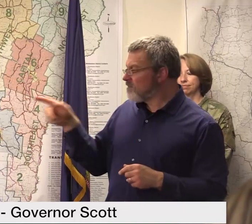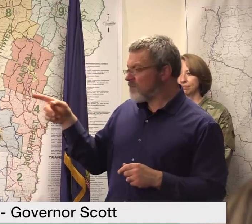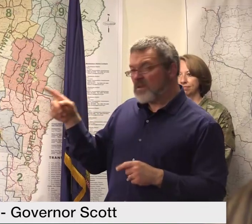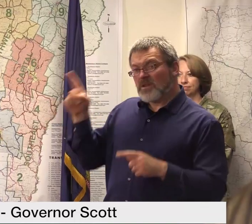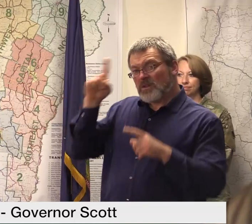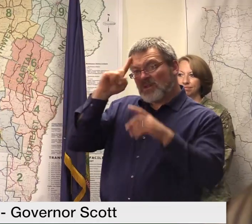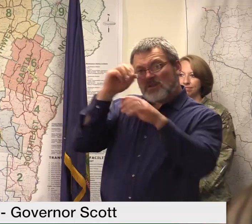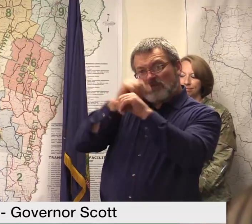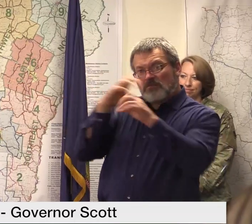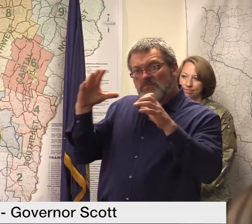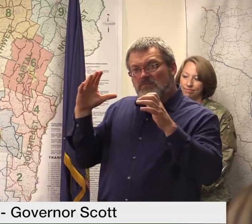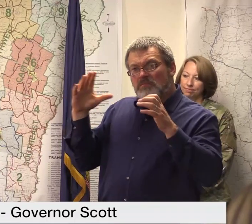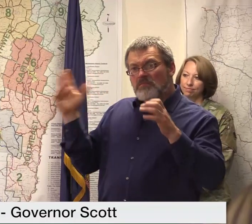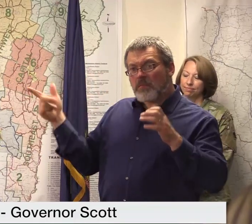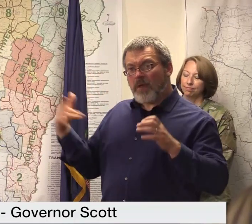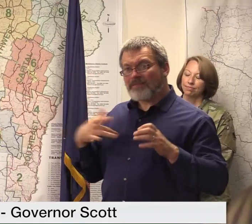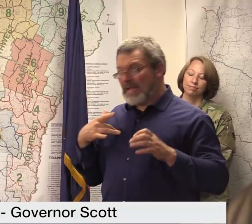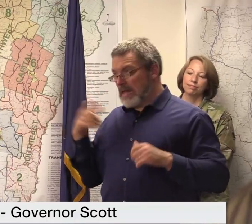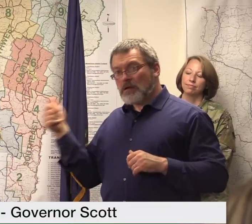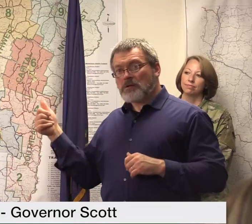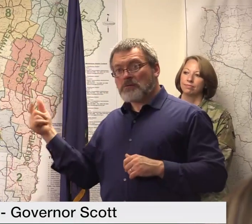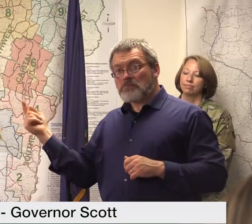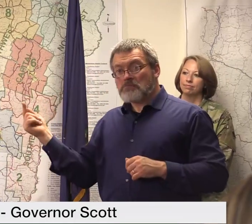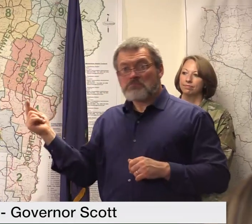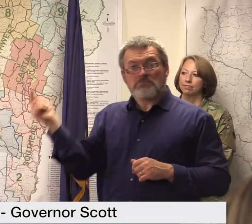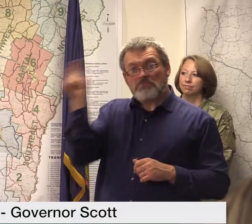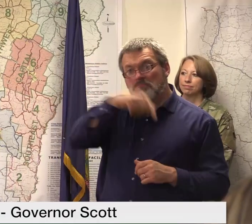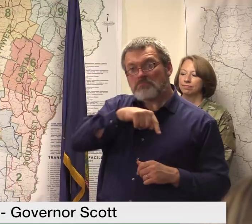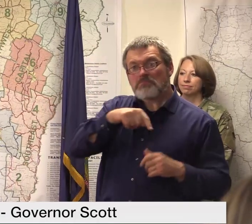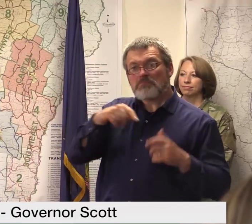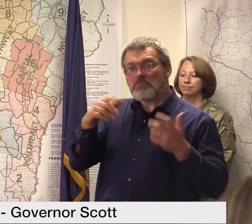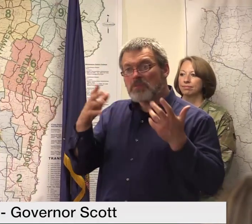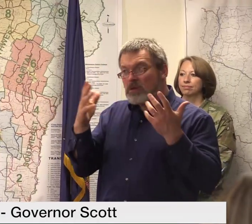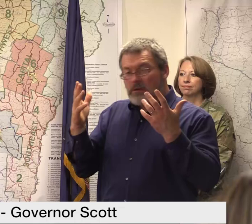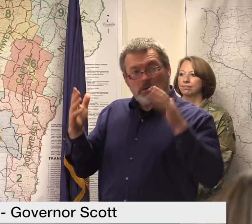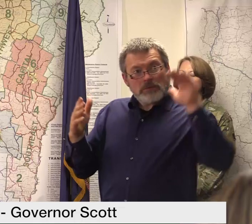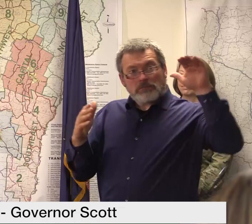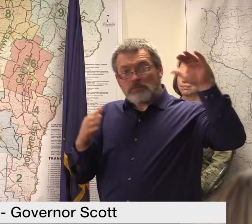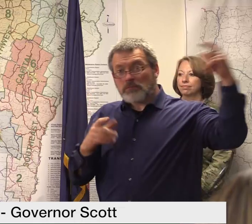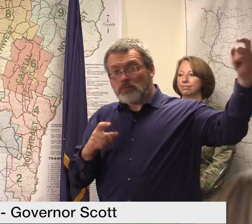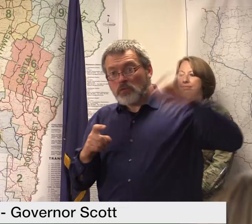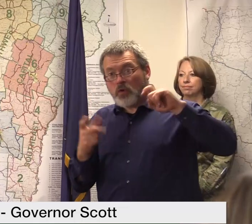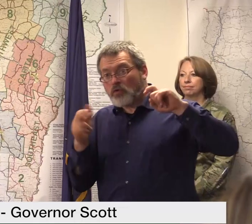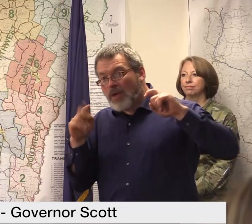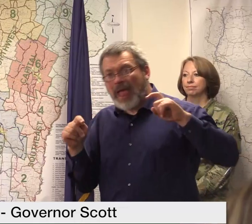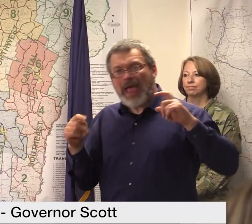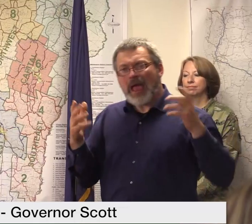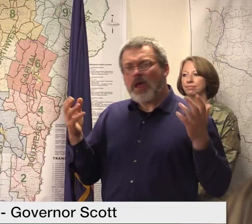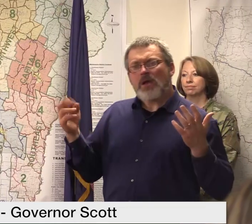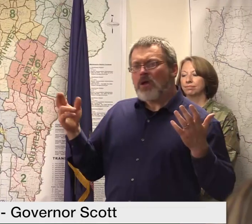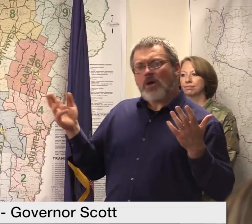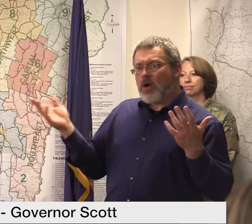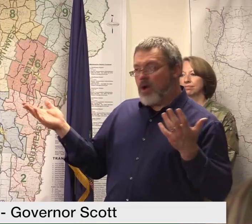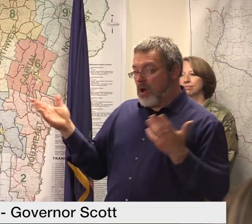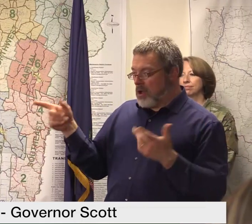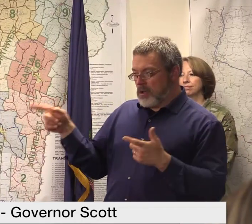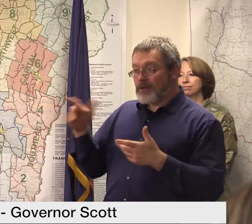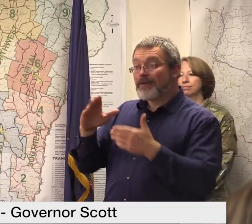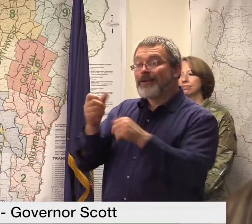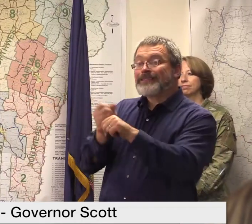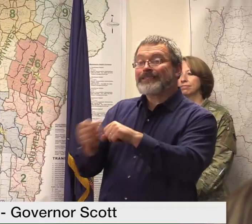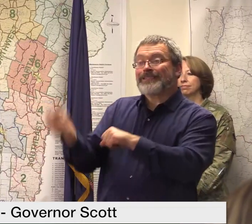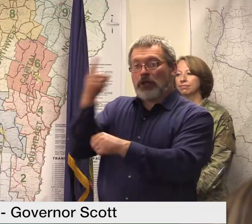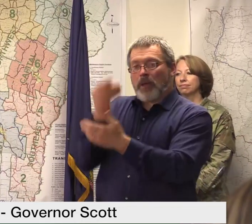will you be making or making plans for maybe grant funding or anything in your upcoming budget i know it's early